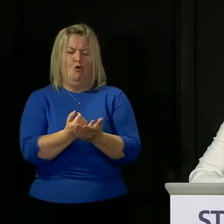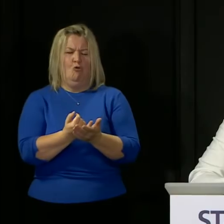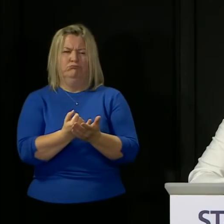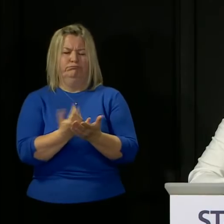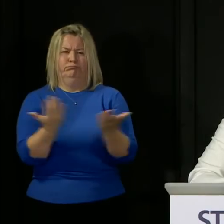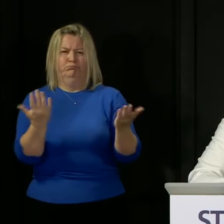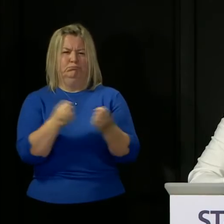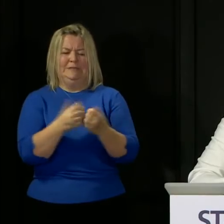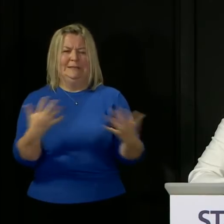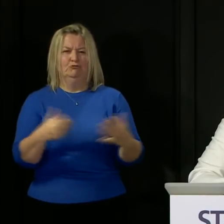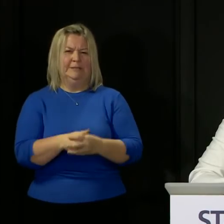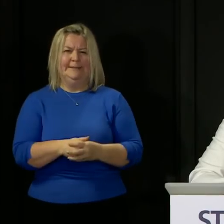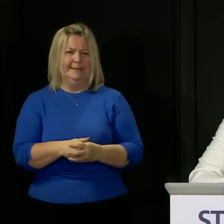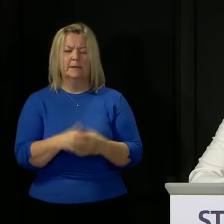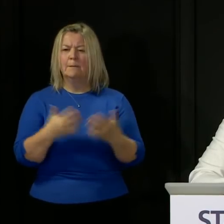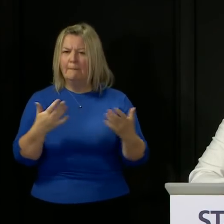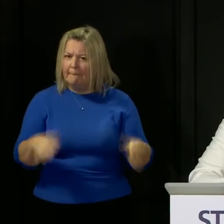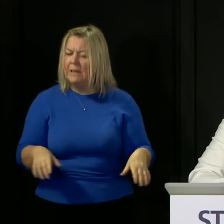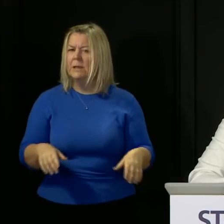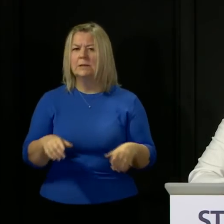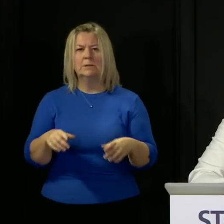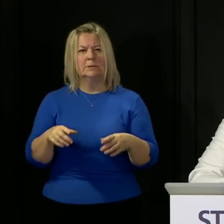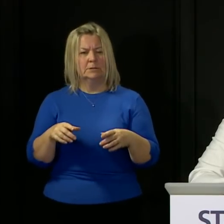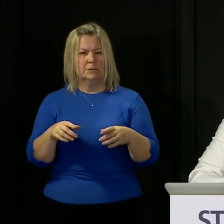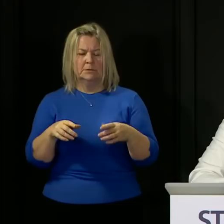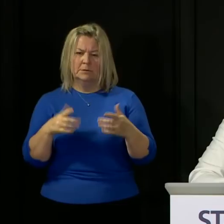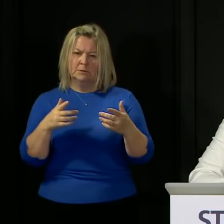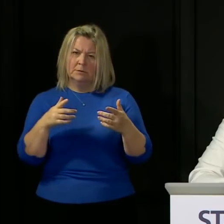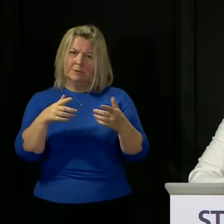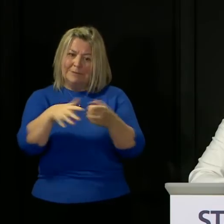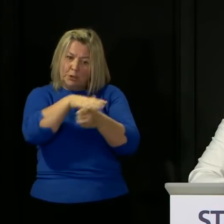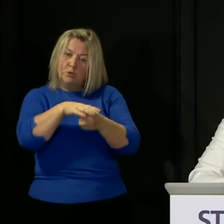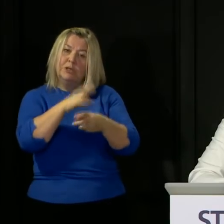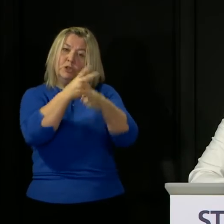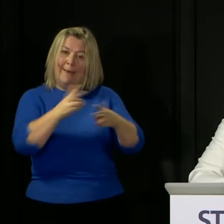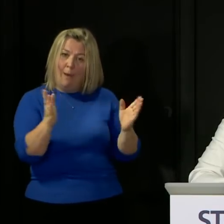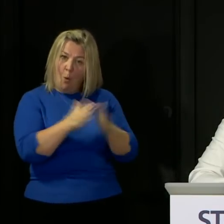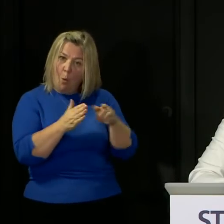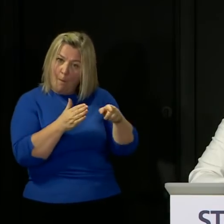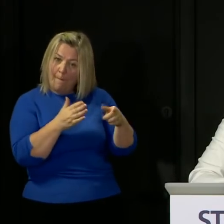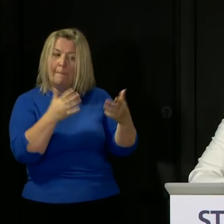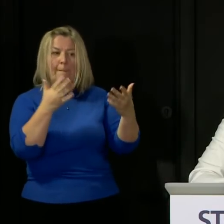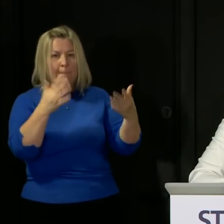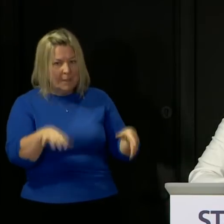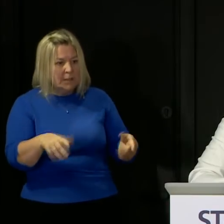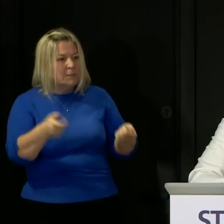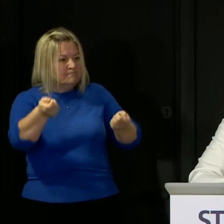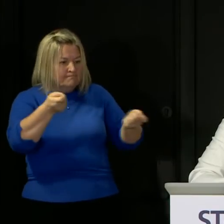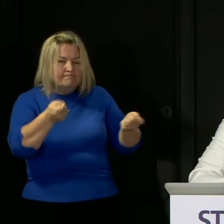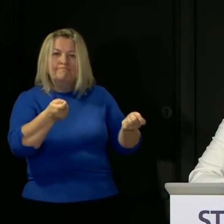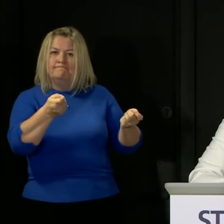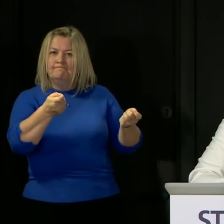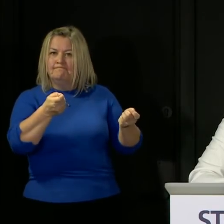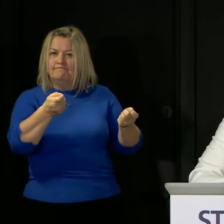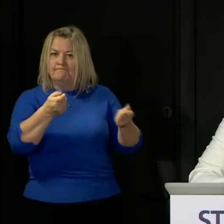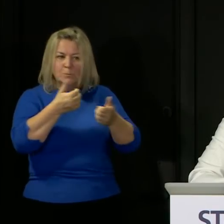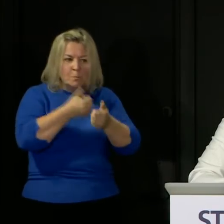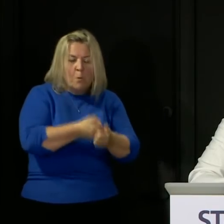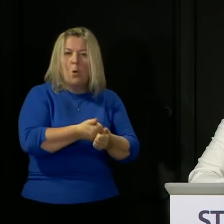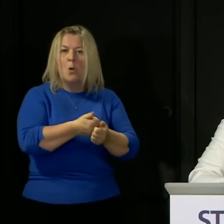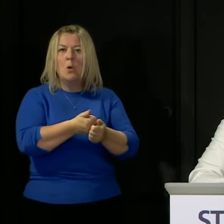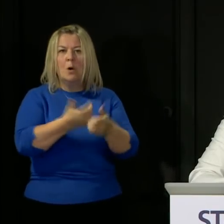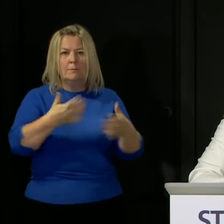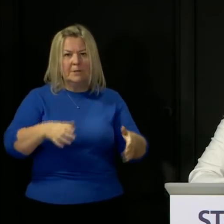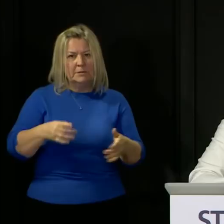a number of steps to deal with the situation in care homes the steps have been driven by you know clinical